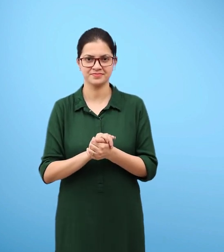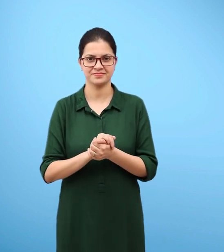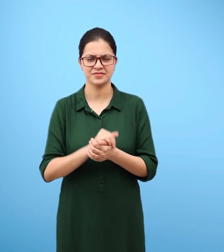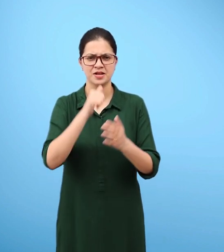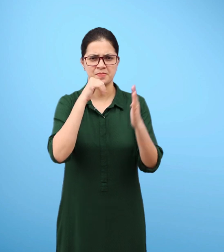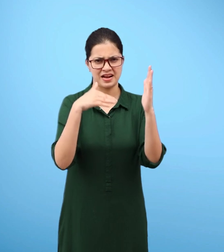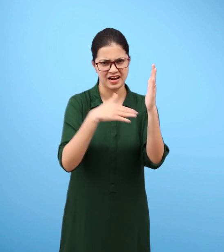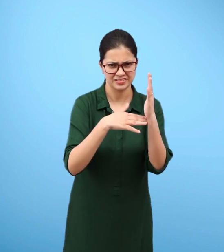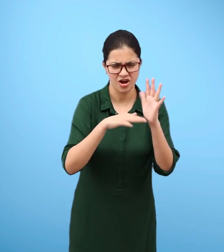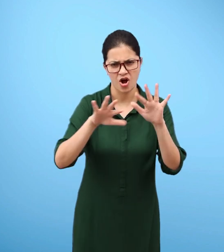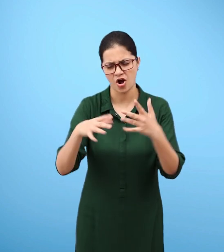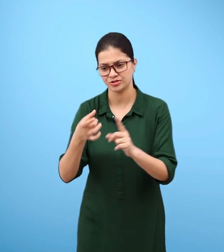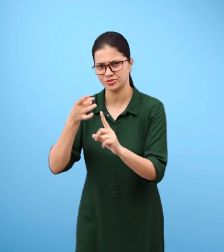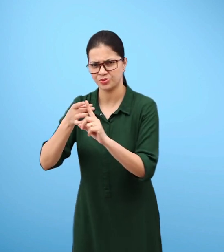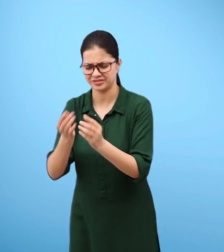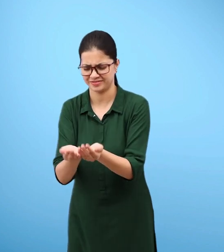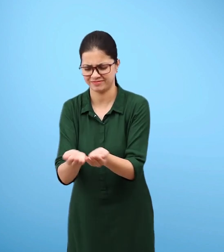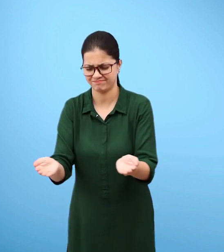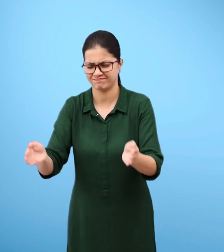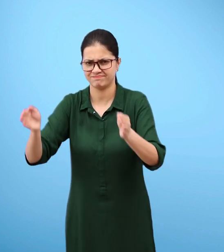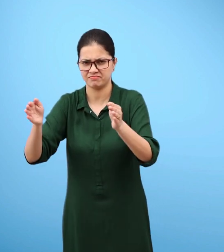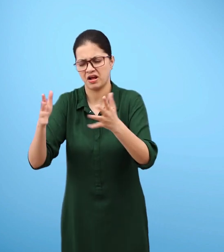Take some water in a glass or metal container.